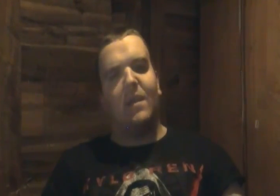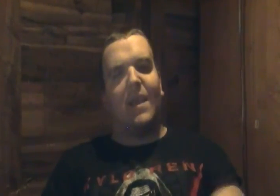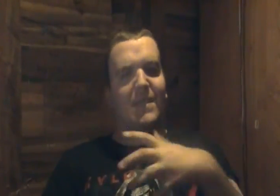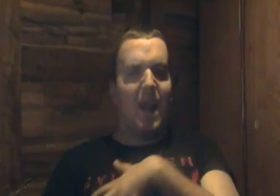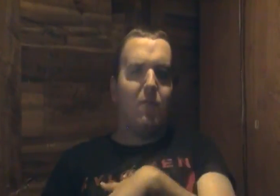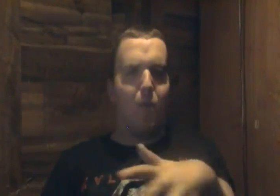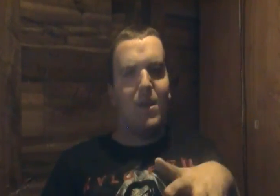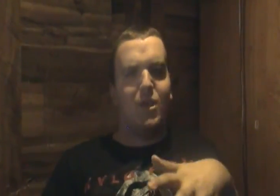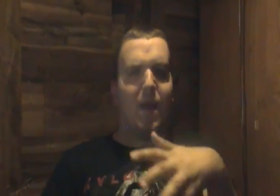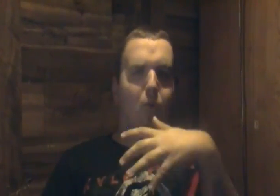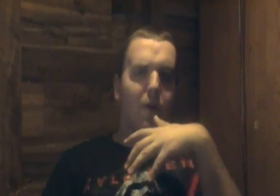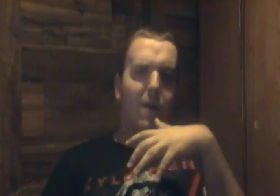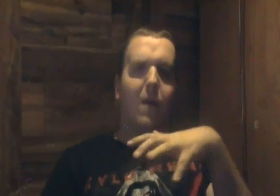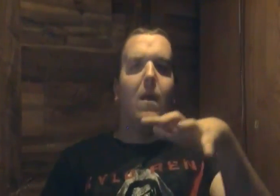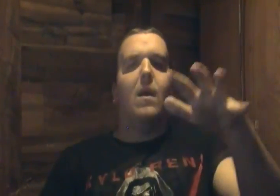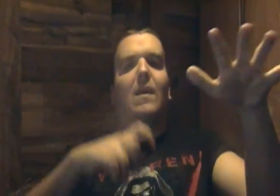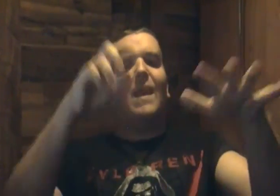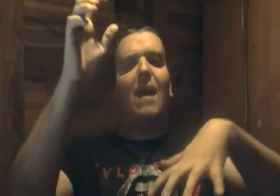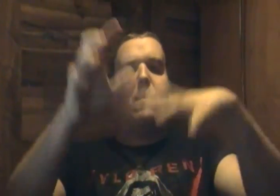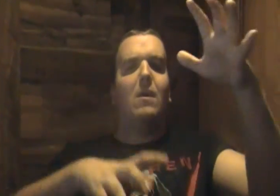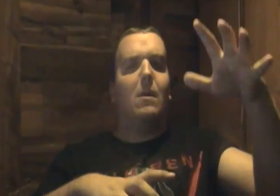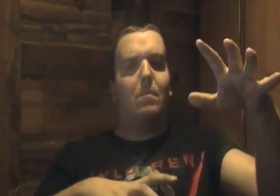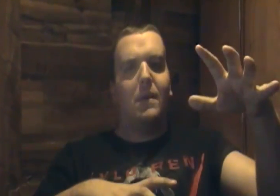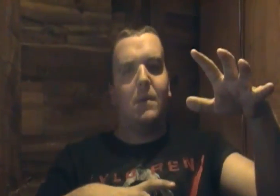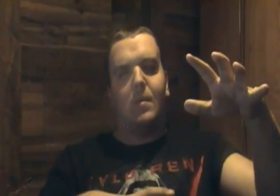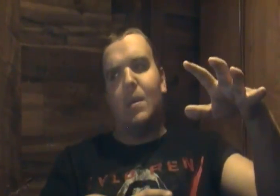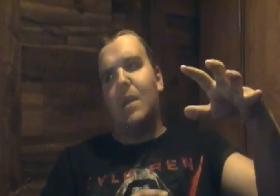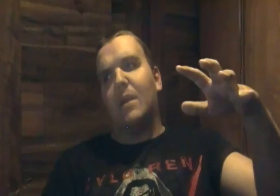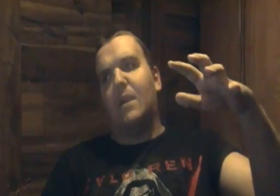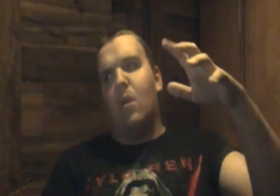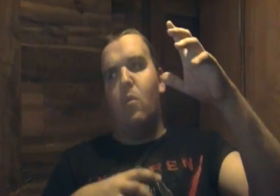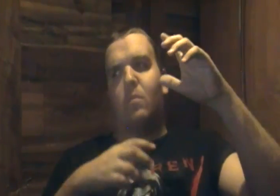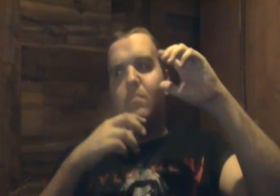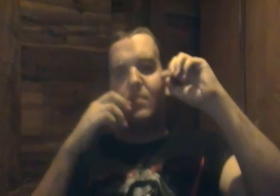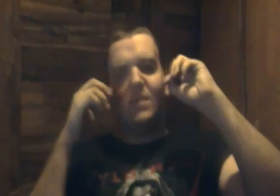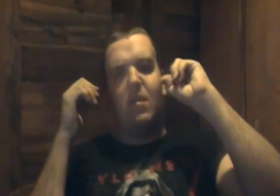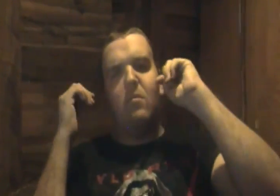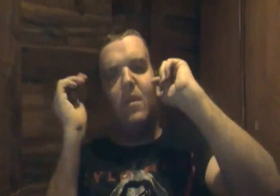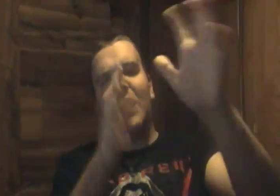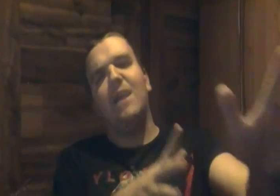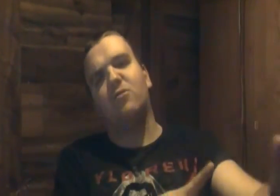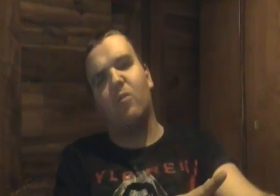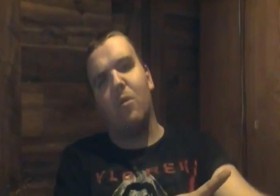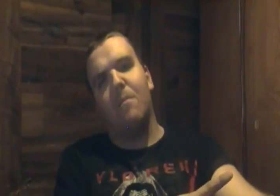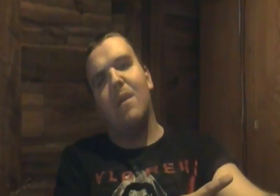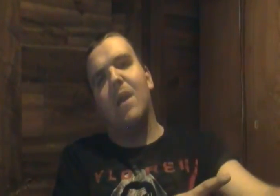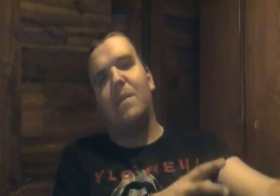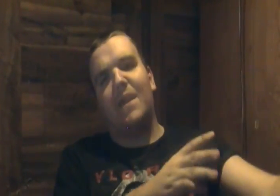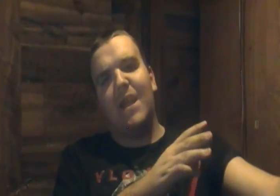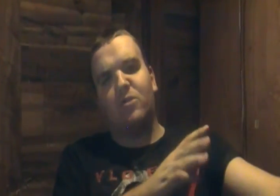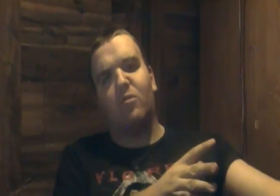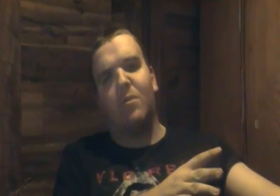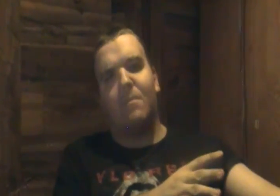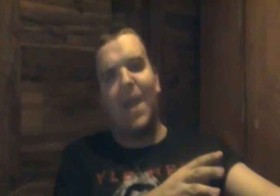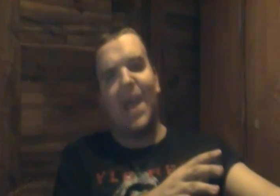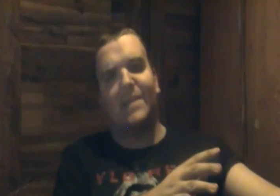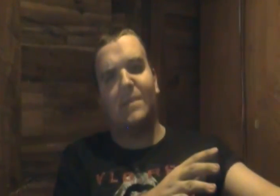escape the red jaguar climb up go to the next room the next room has